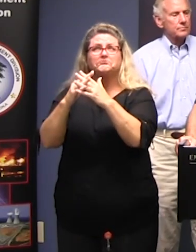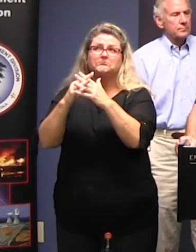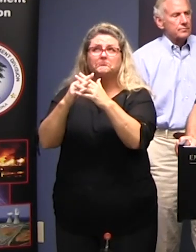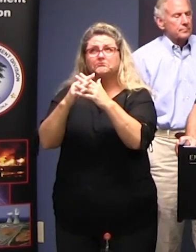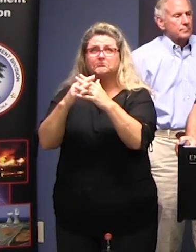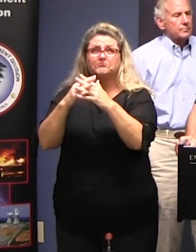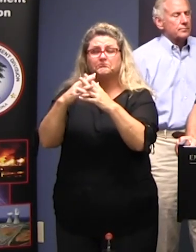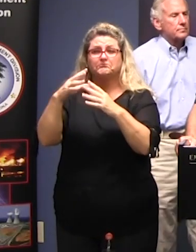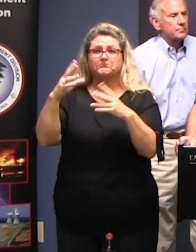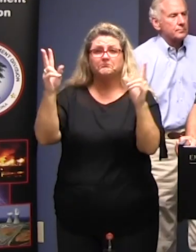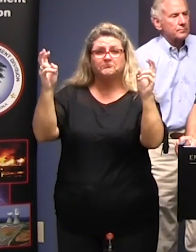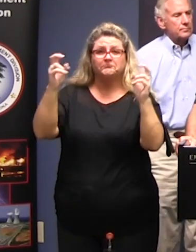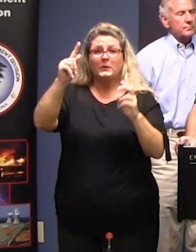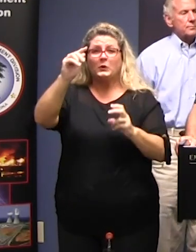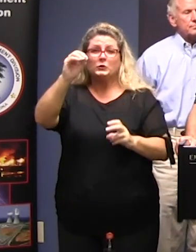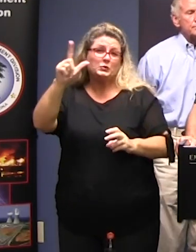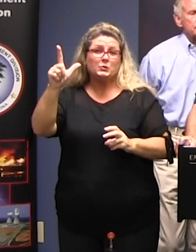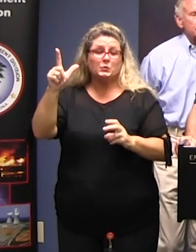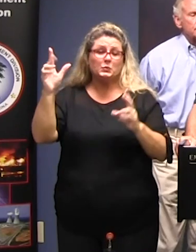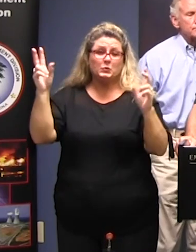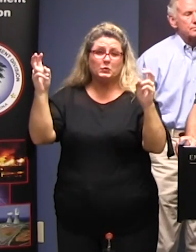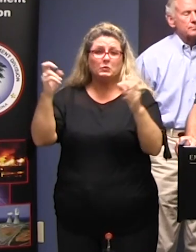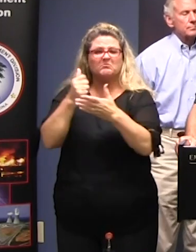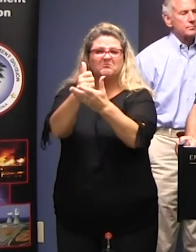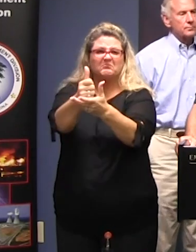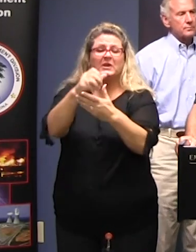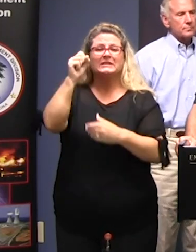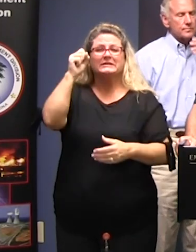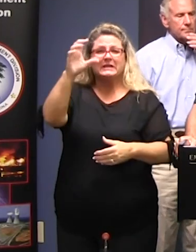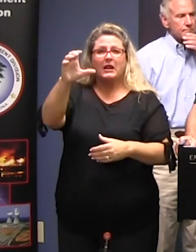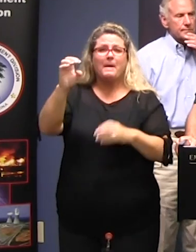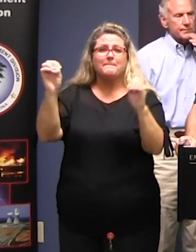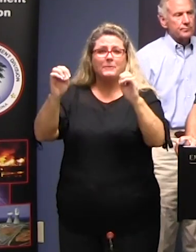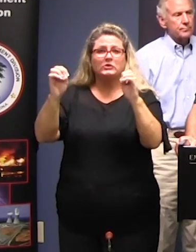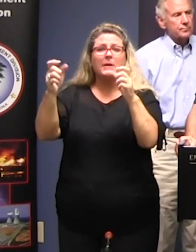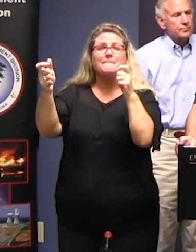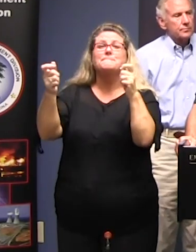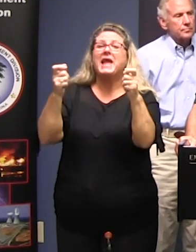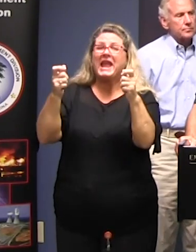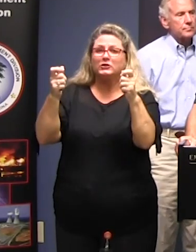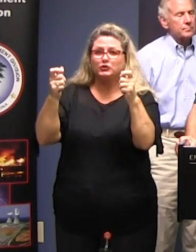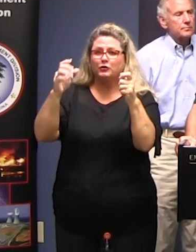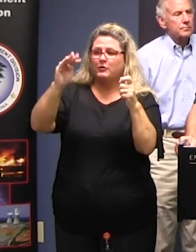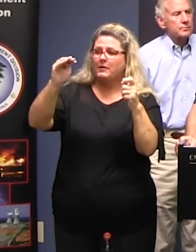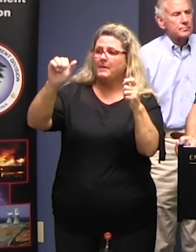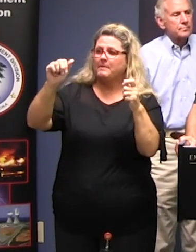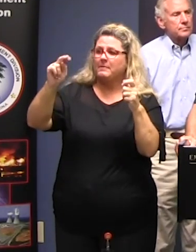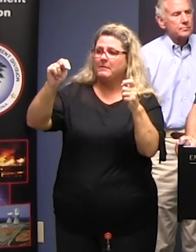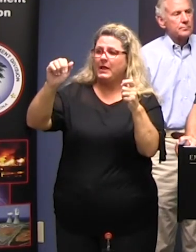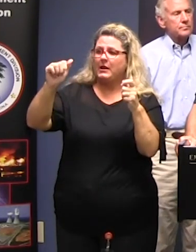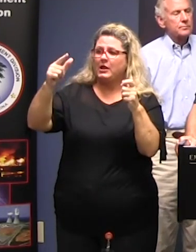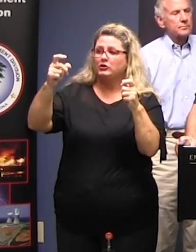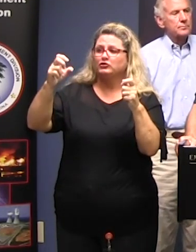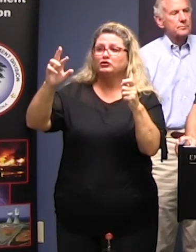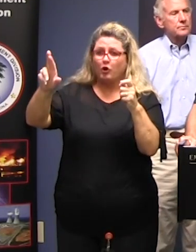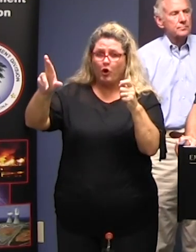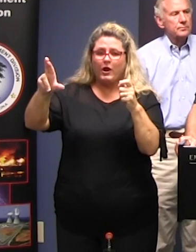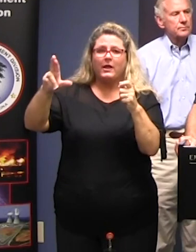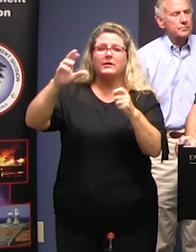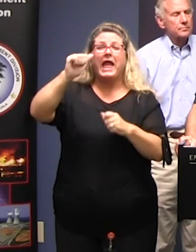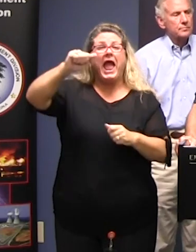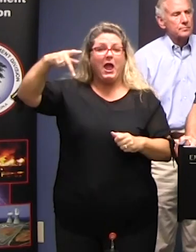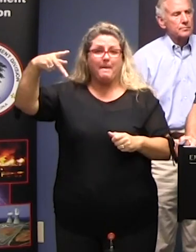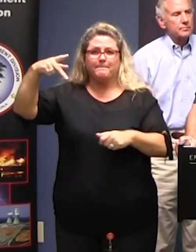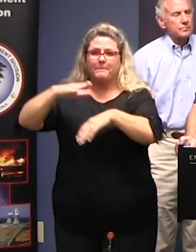tool for your toolkit and that's the South Carolina emergency manager application which can be downloaded on your